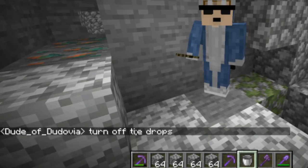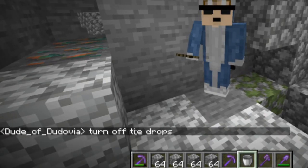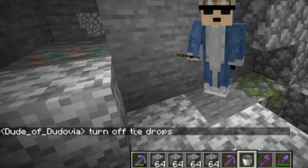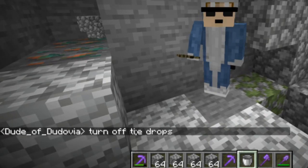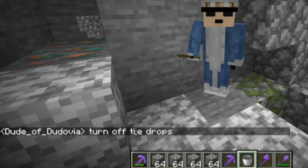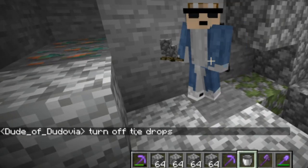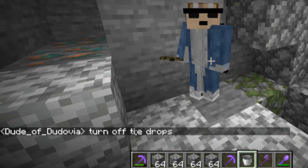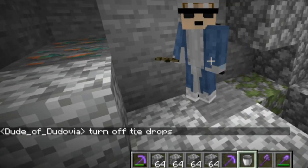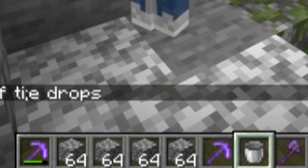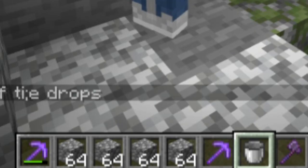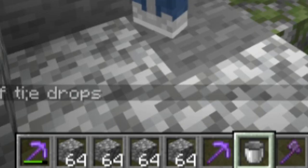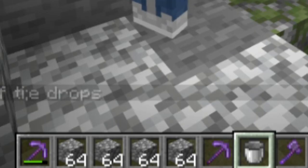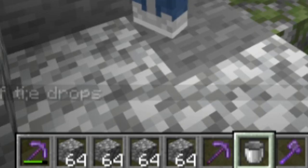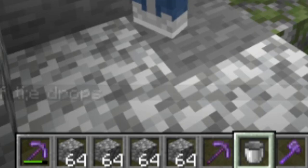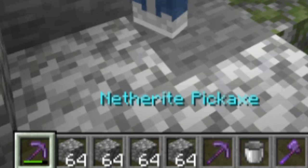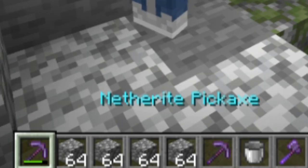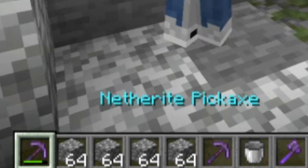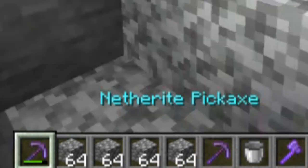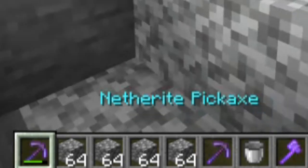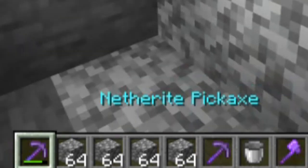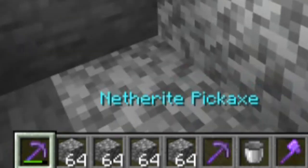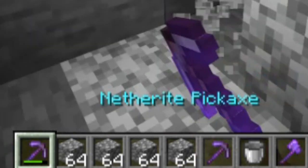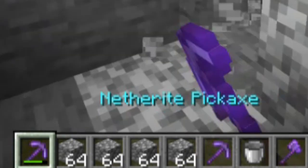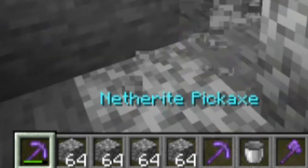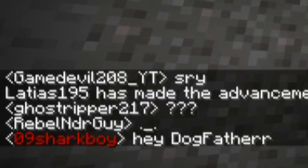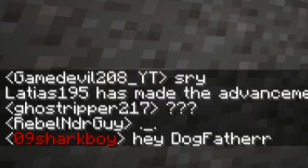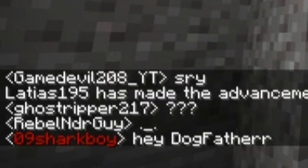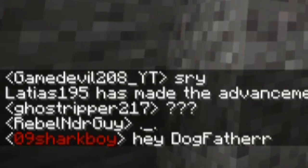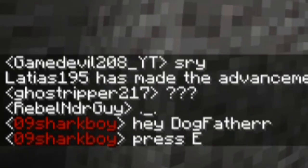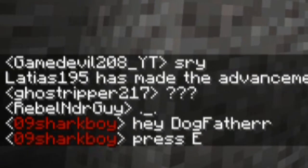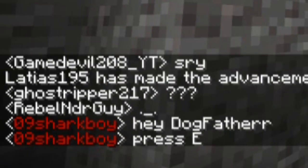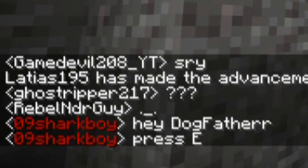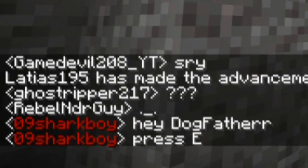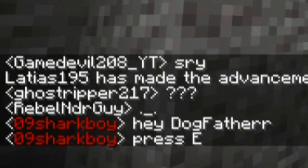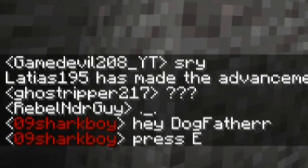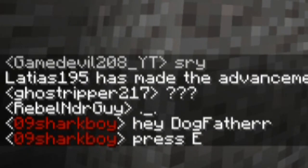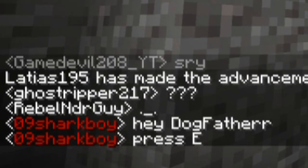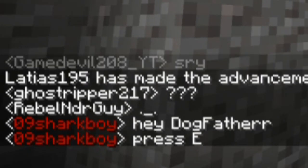resuming mining, not realizing he had given me creative mode. Eventually, he told me he'd press E.